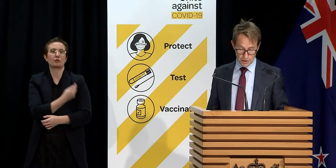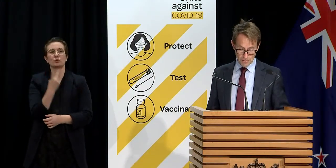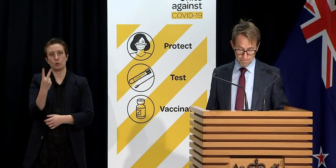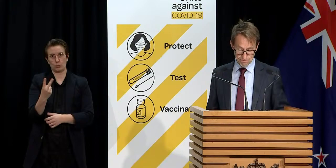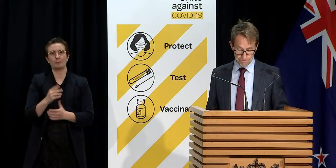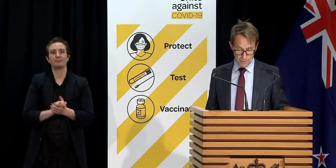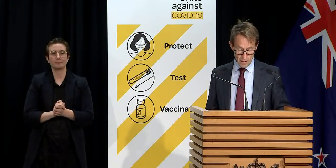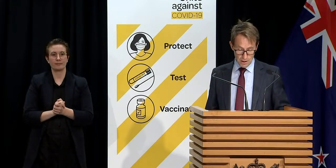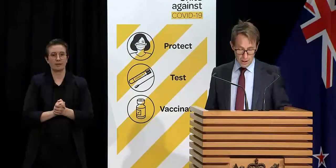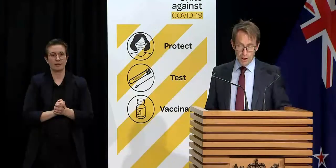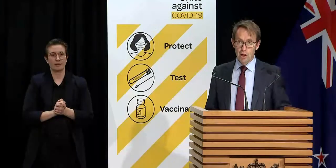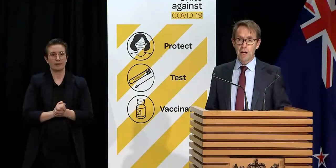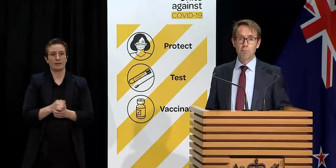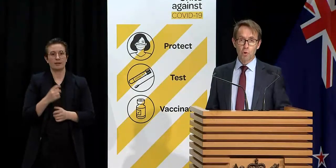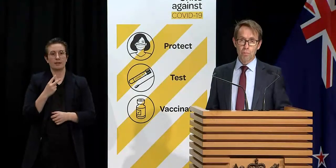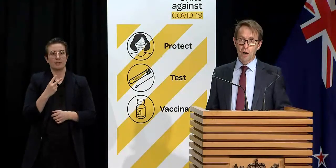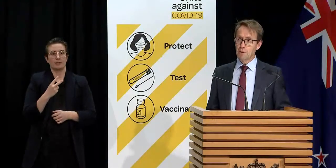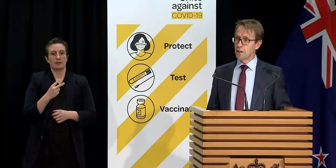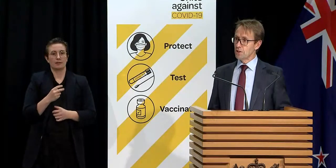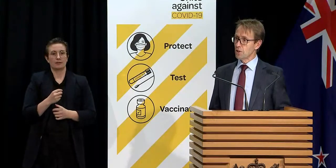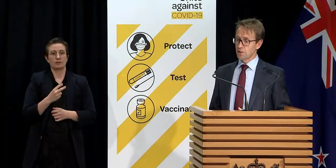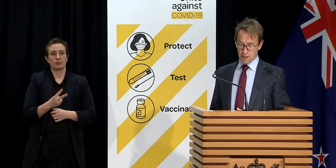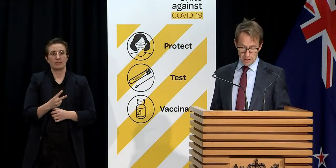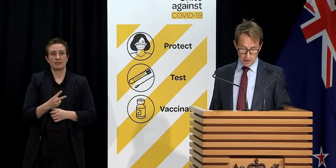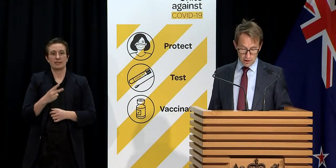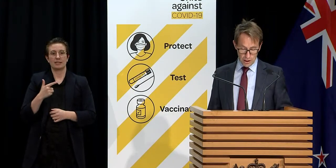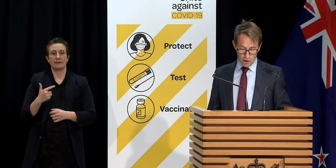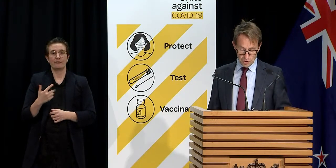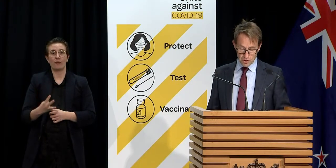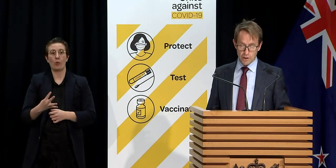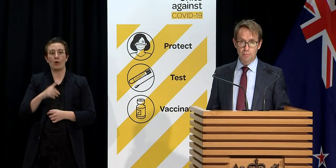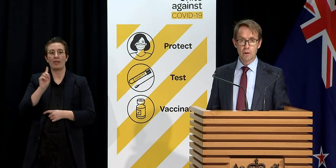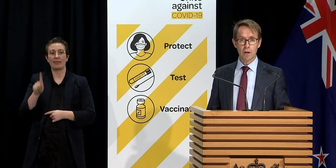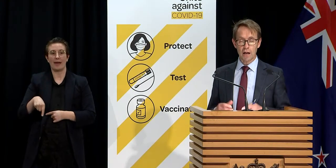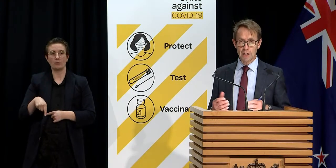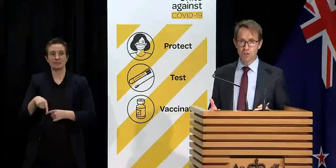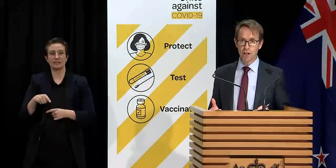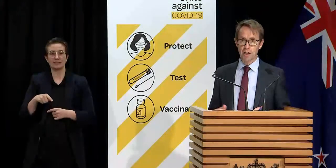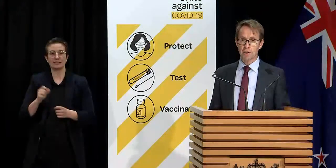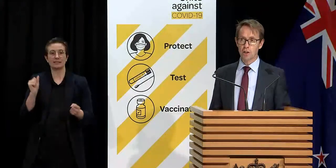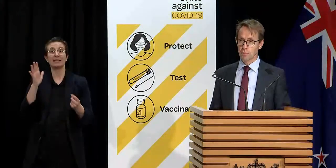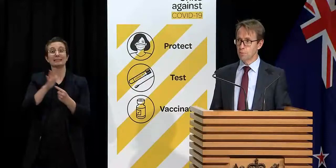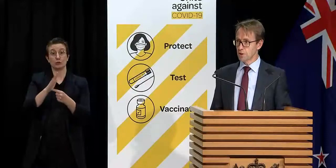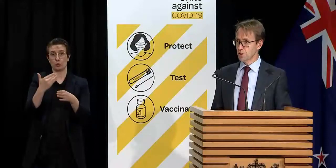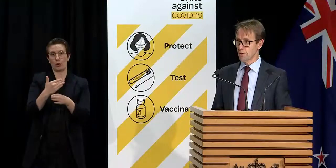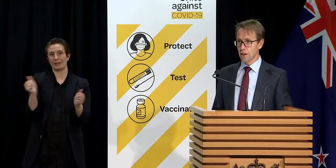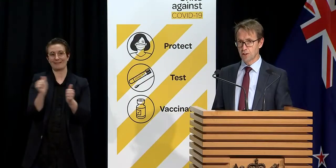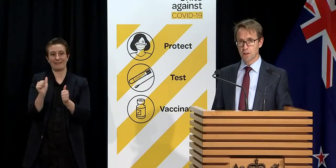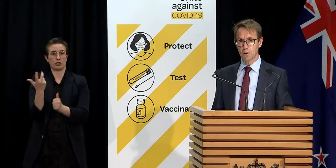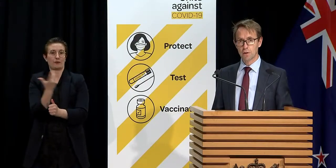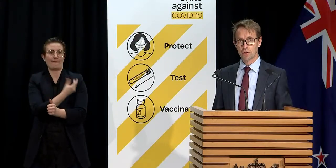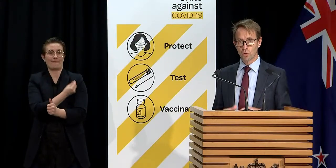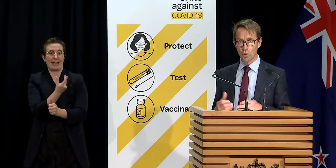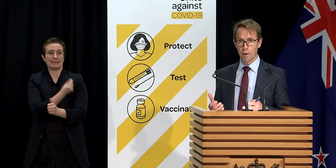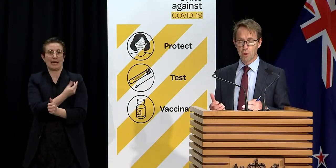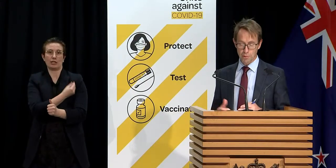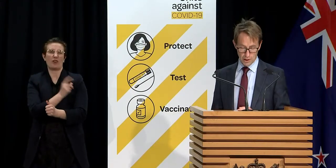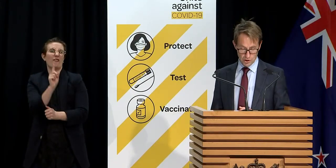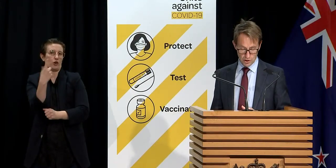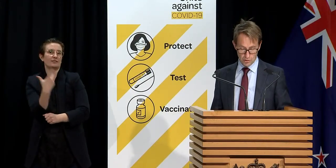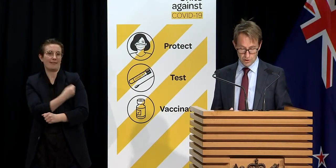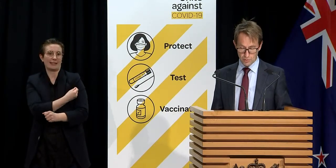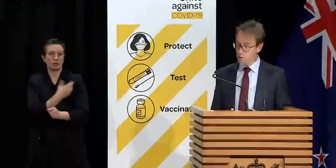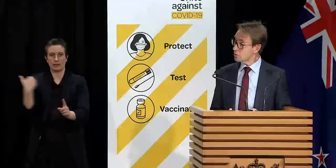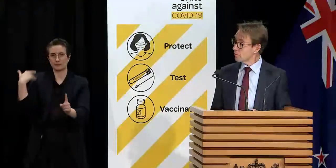couple of weeks. More primary care sites are coming on stream each day to help administer the vaccine to all our